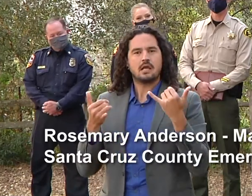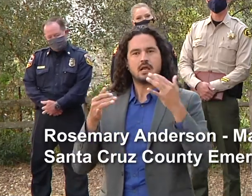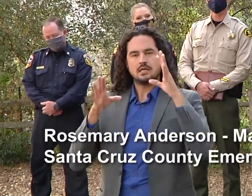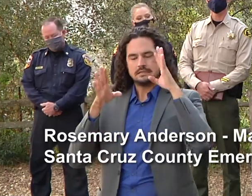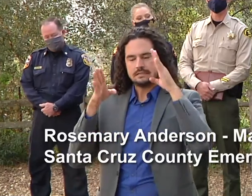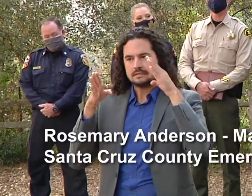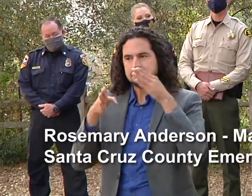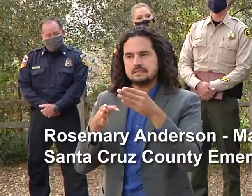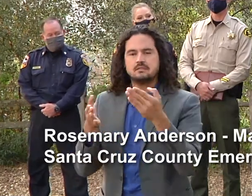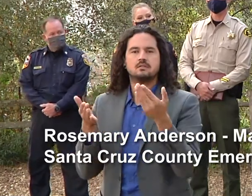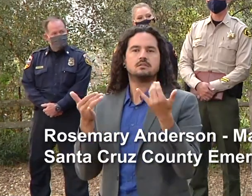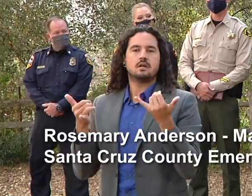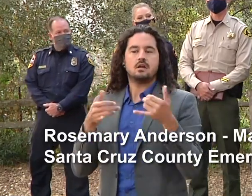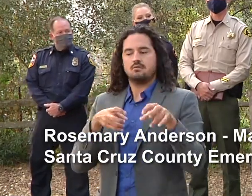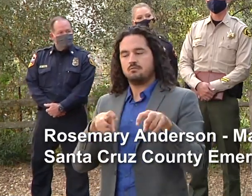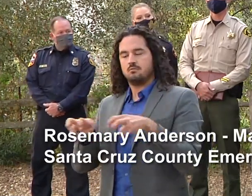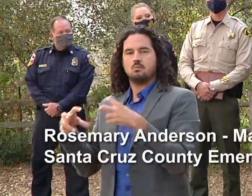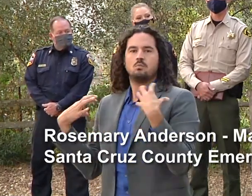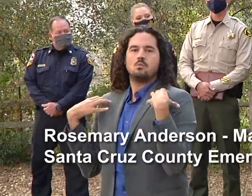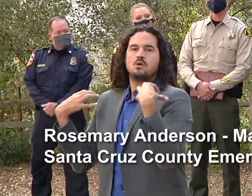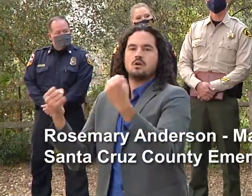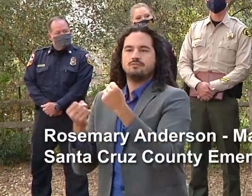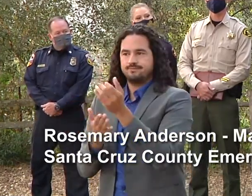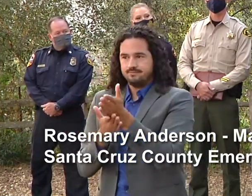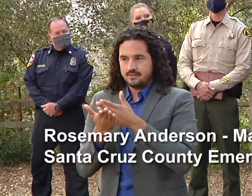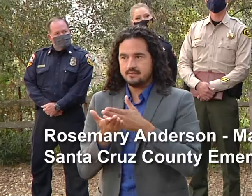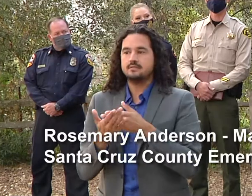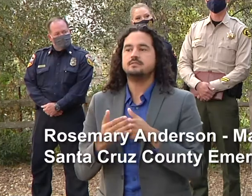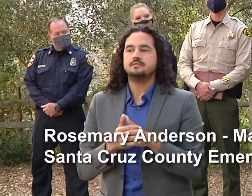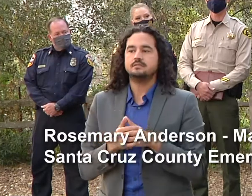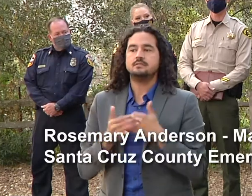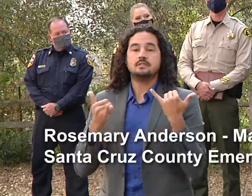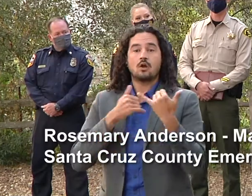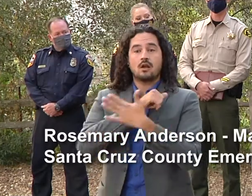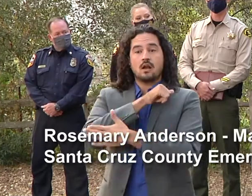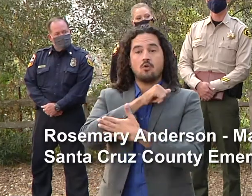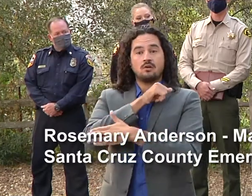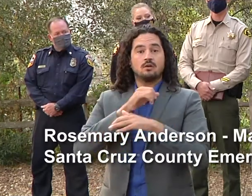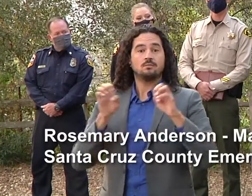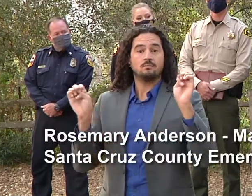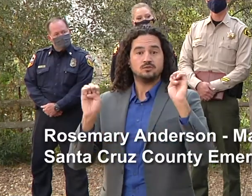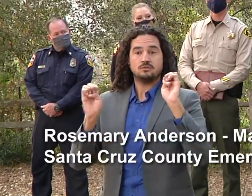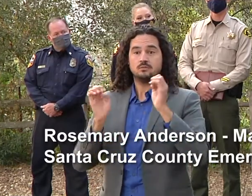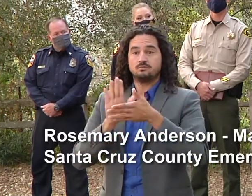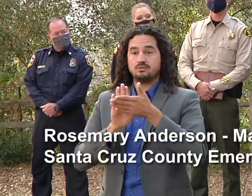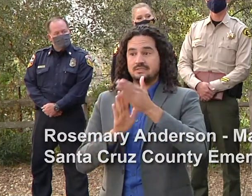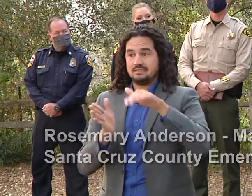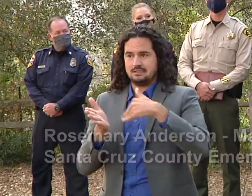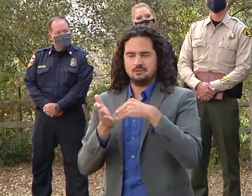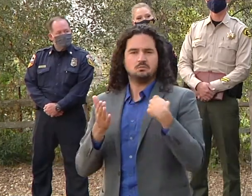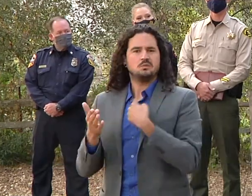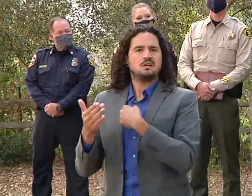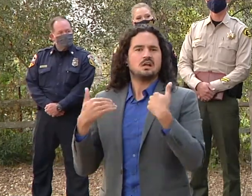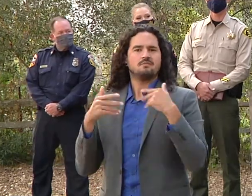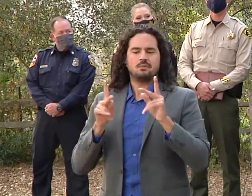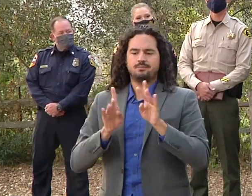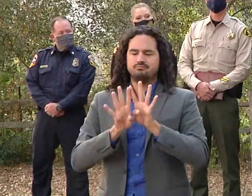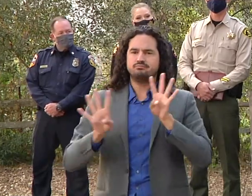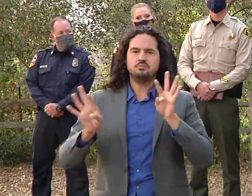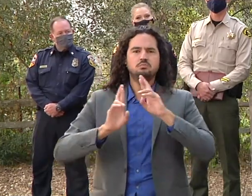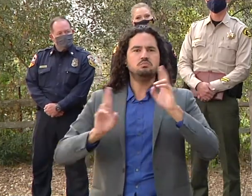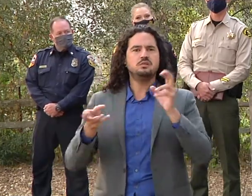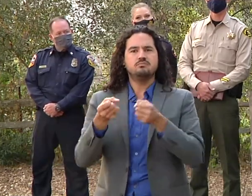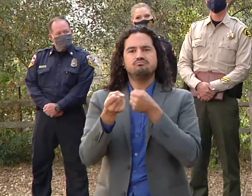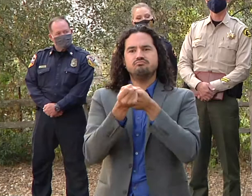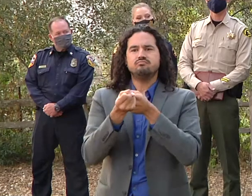the county emergency operations center really stands in support of all of the activities that are happening out in the field which